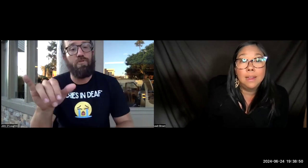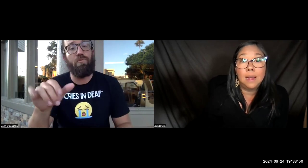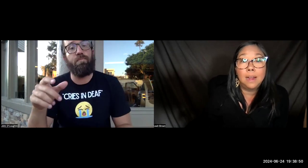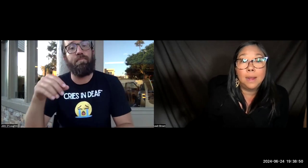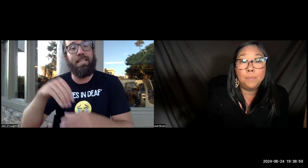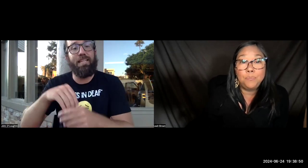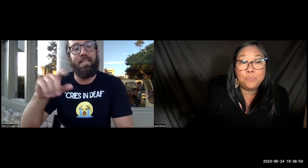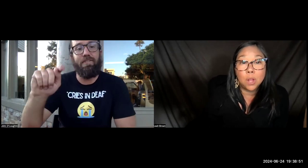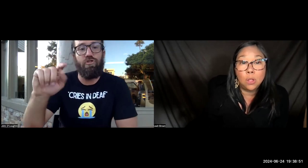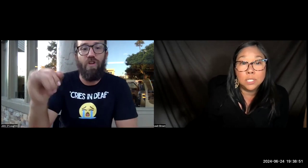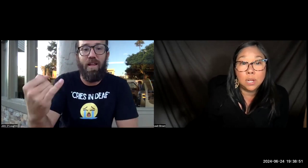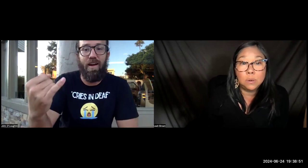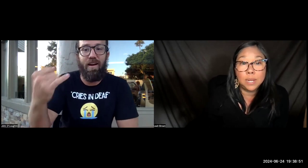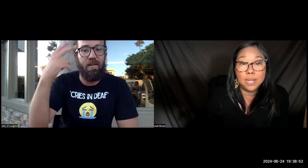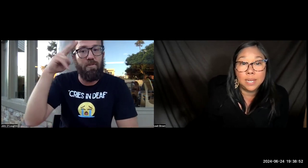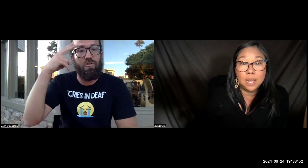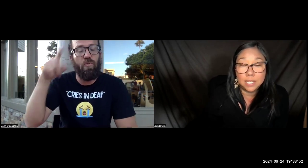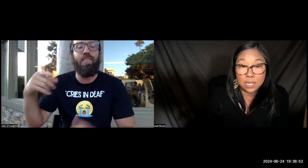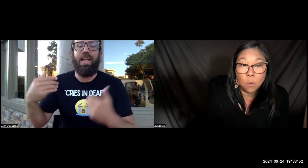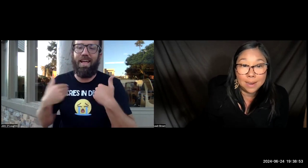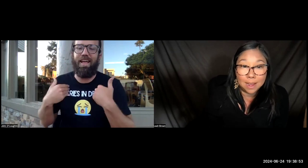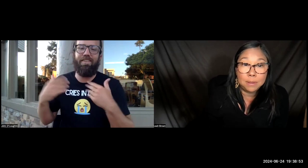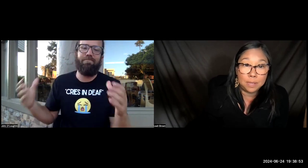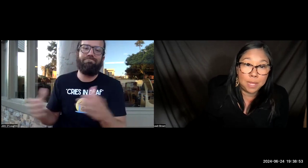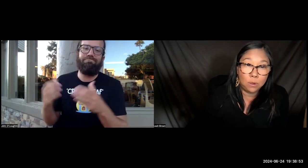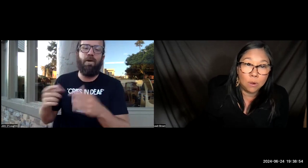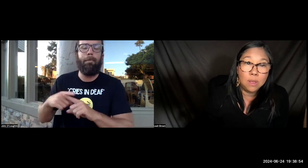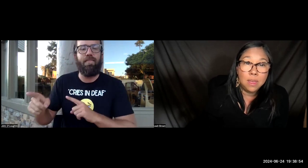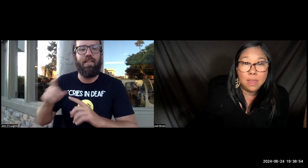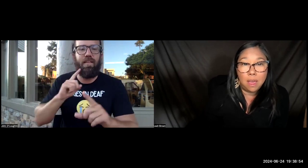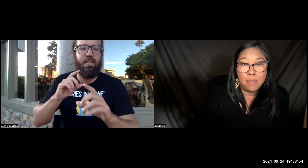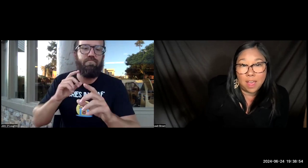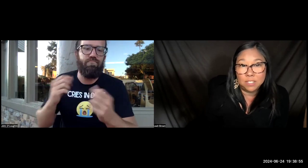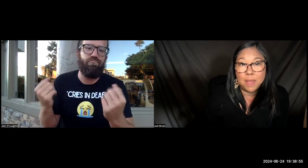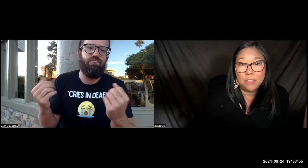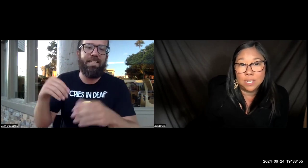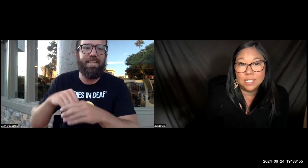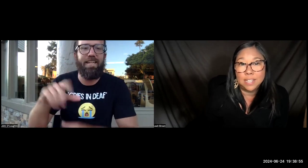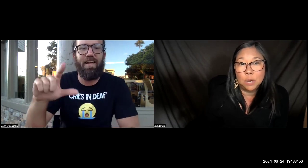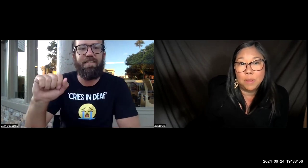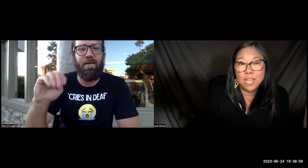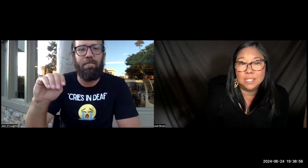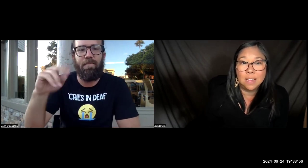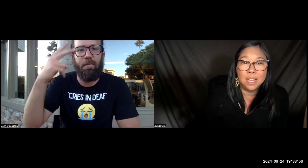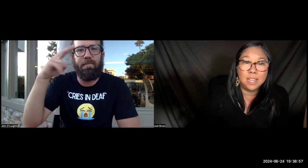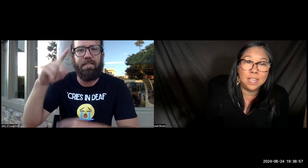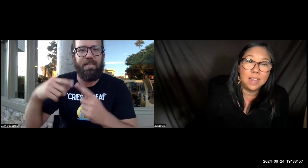Um, also in Tijuana, Mexico, uh, they have some gatherings there, but they sign in